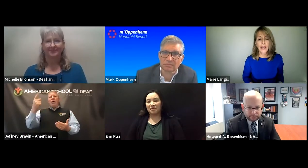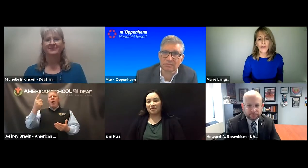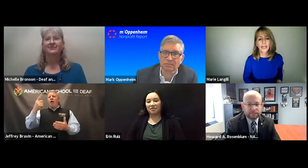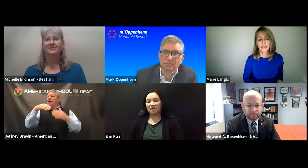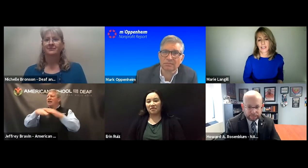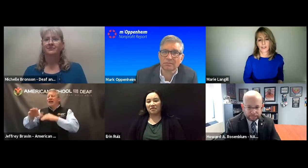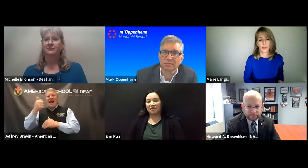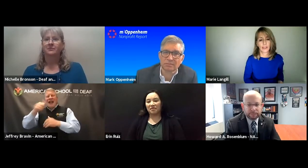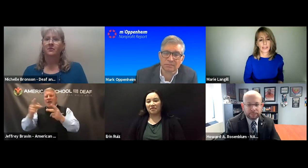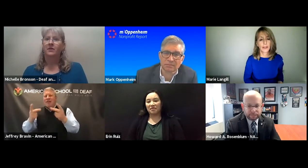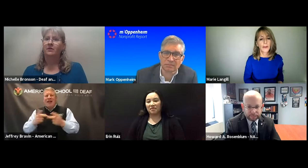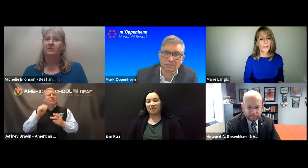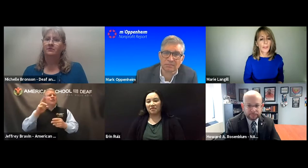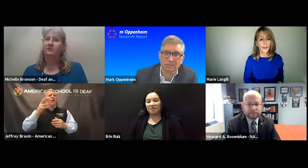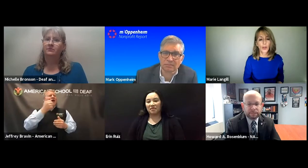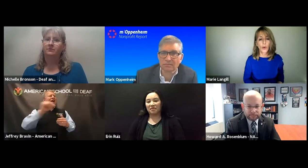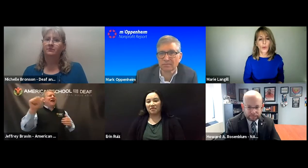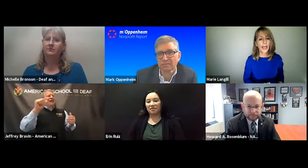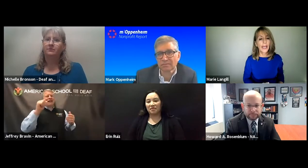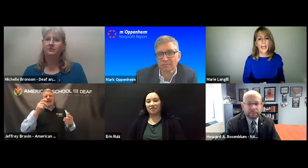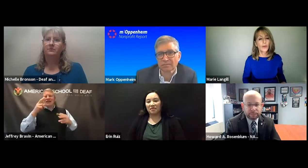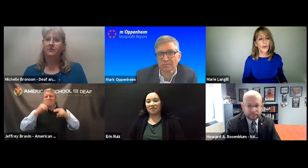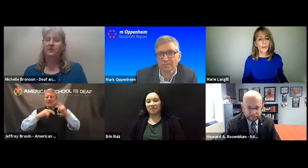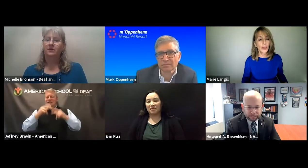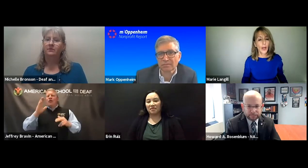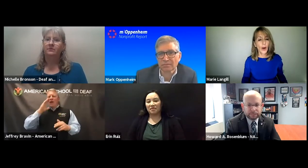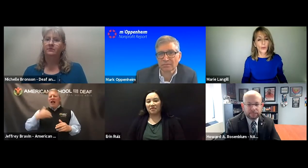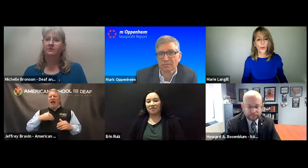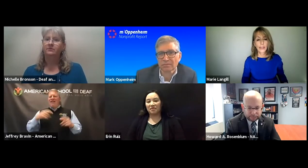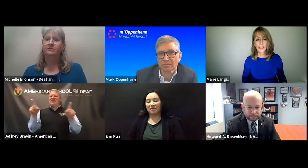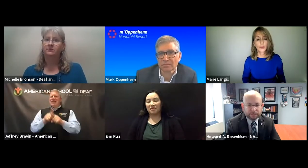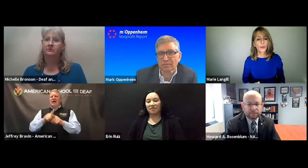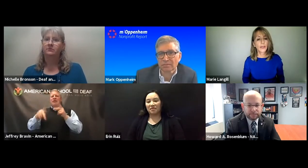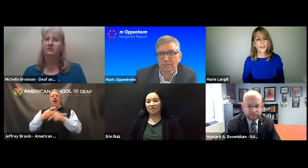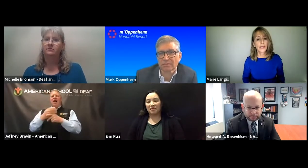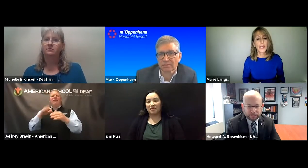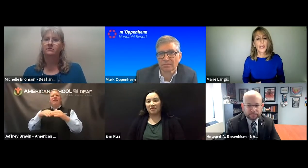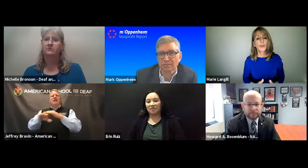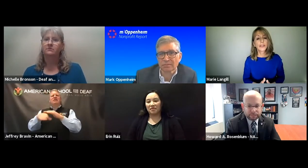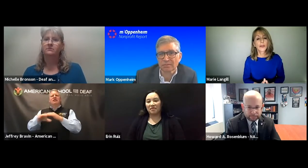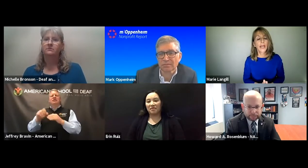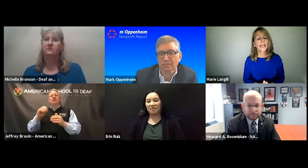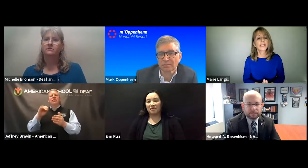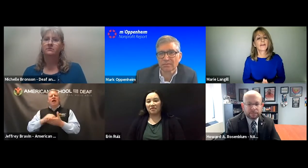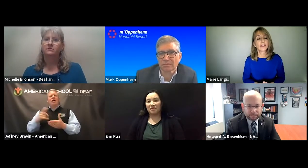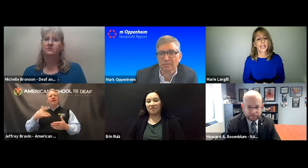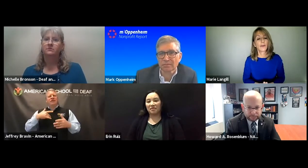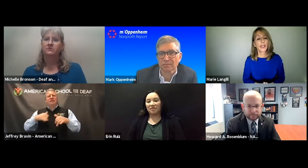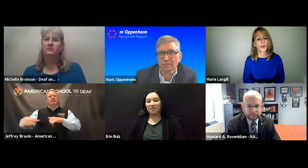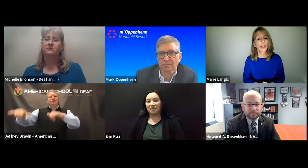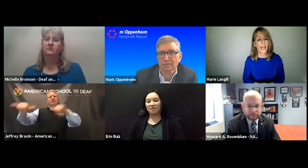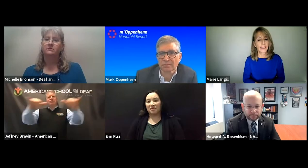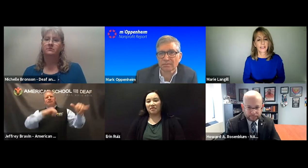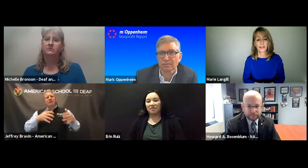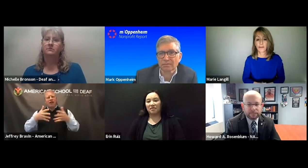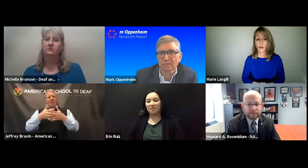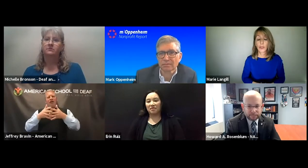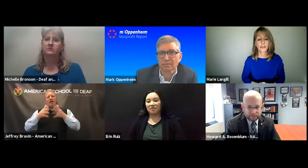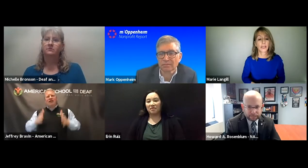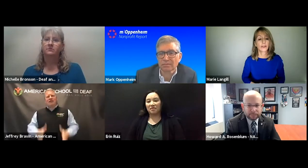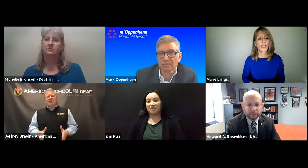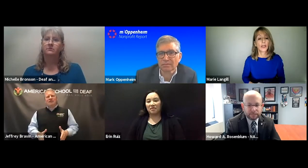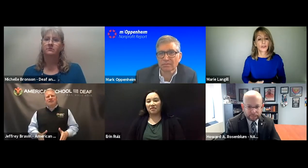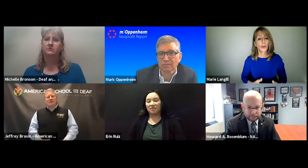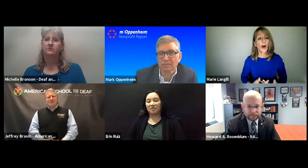Why not allow that accessibility? You know why? Everywhere we go and whatnot into a building, it would be so nice to have the same equal access as